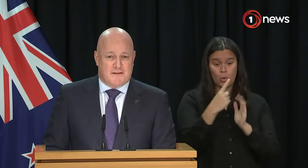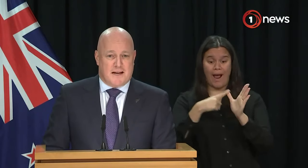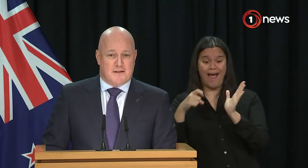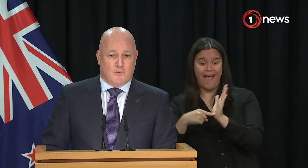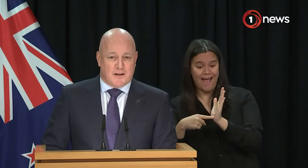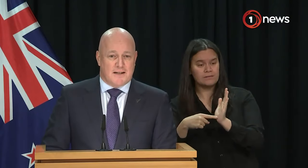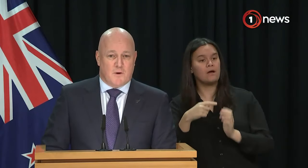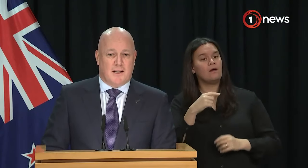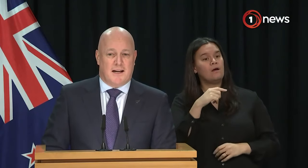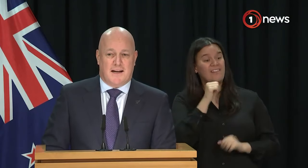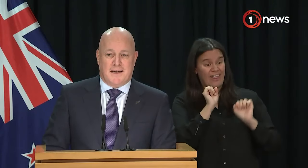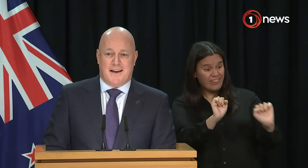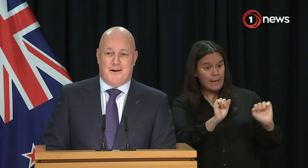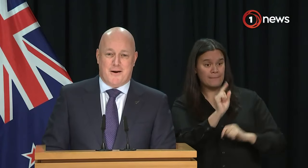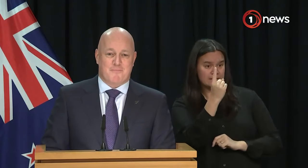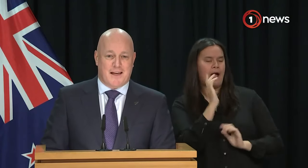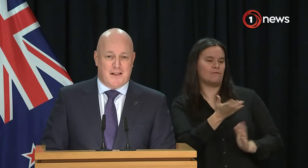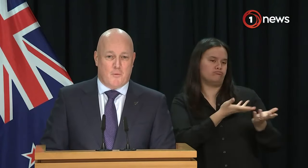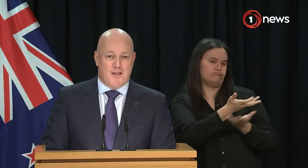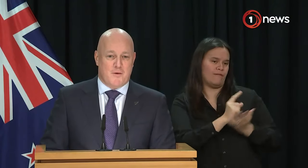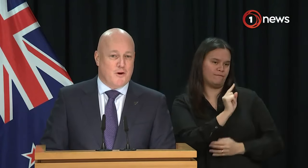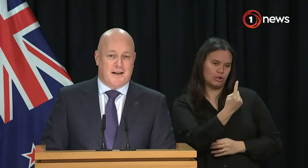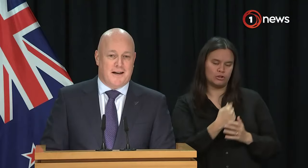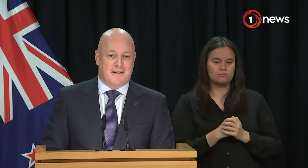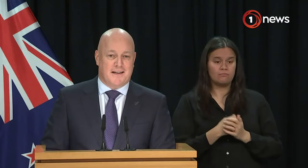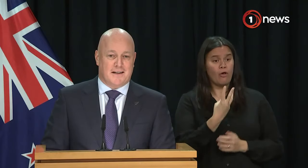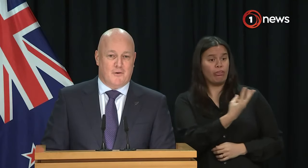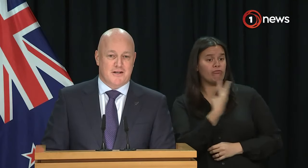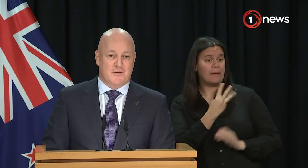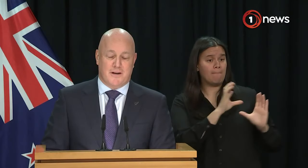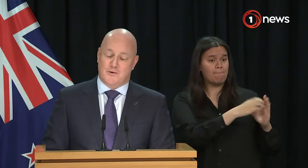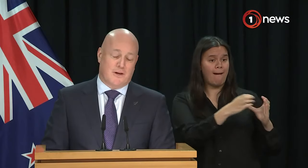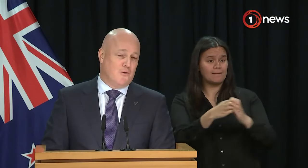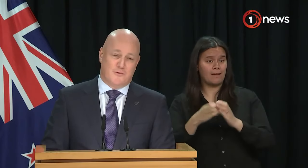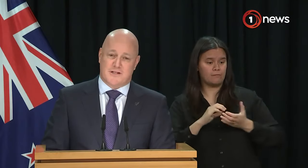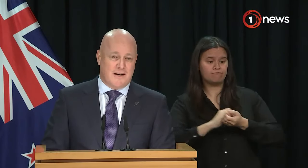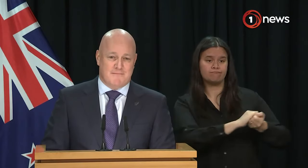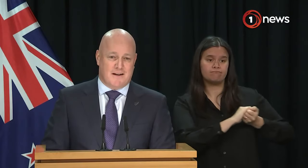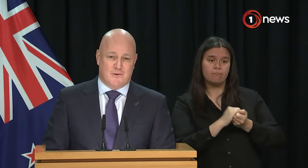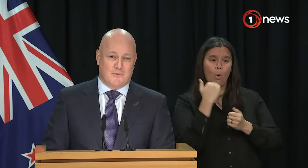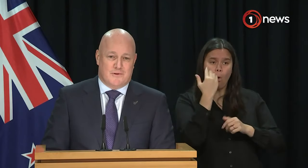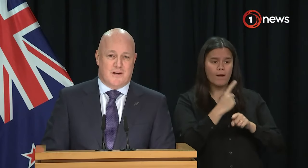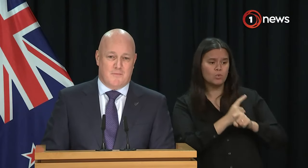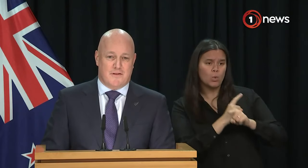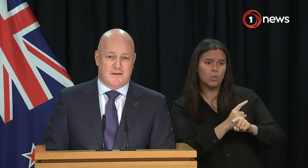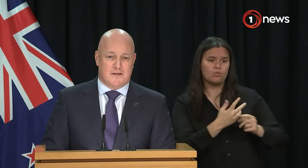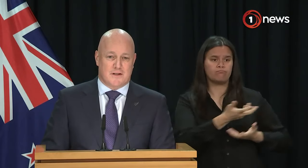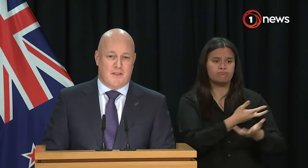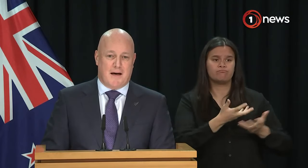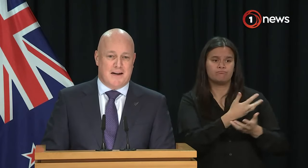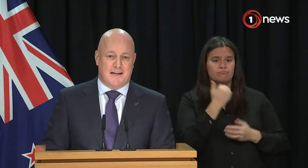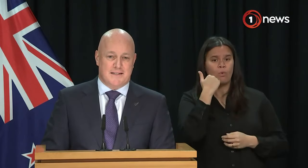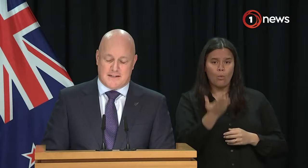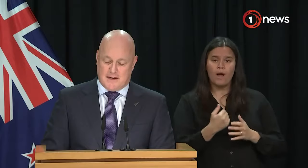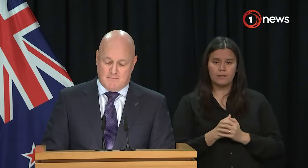as you would have heard David say this morning as well. And the way that we work in our coalition, we are talking all the time. I talk all the time with the